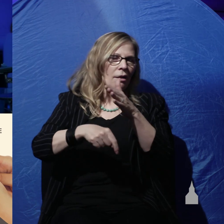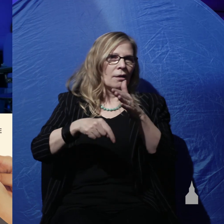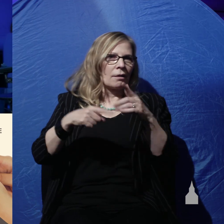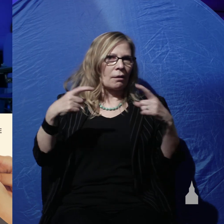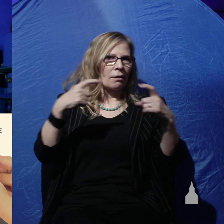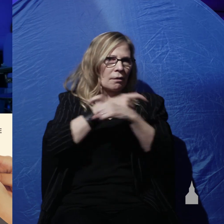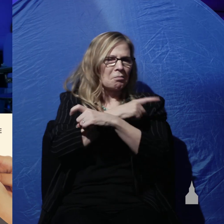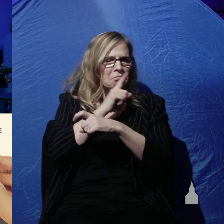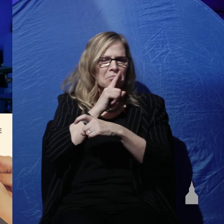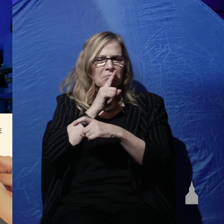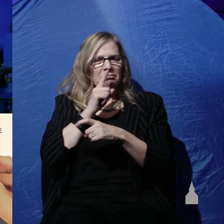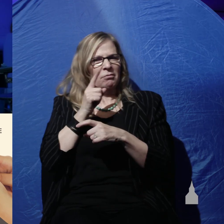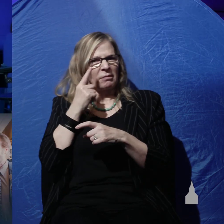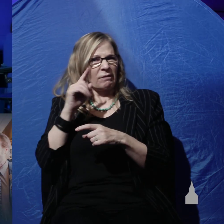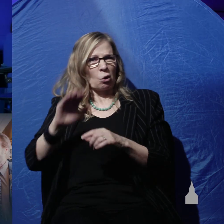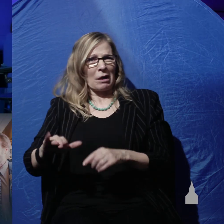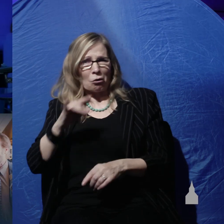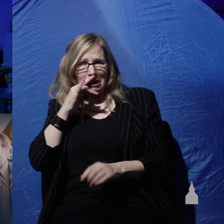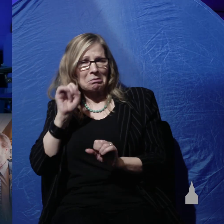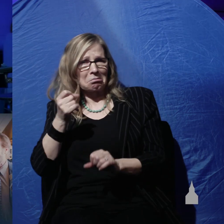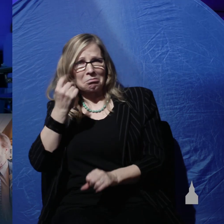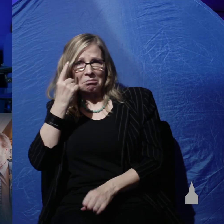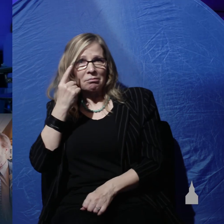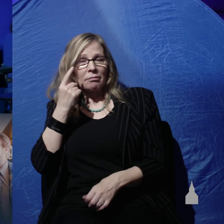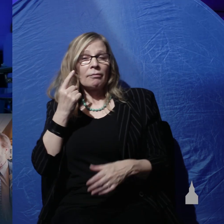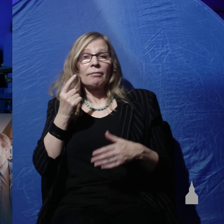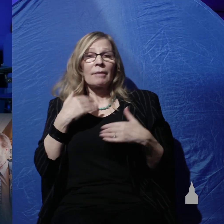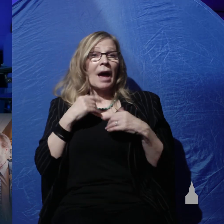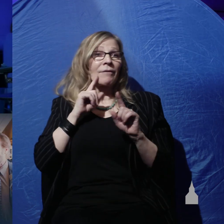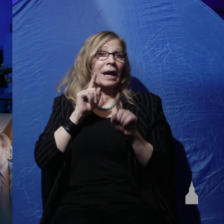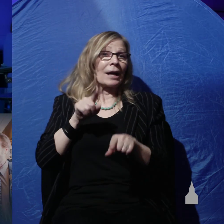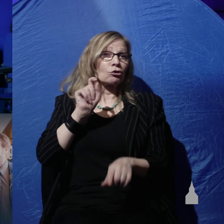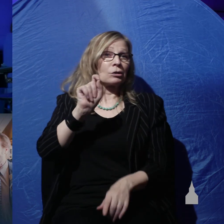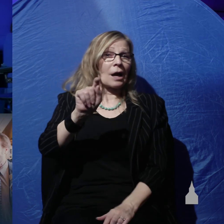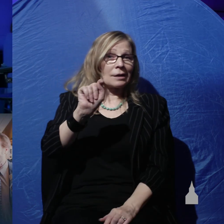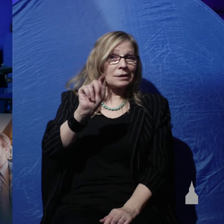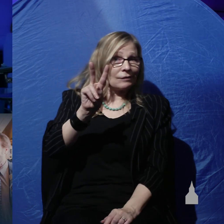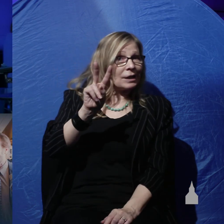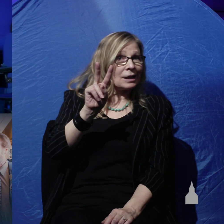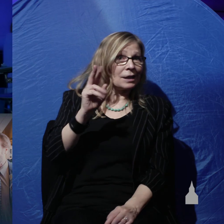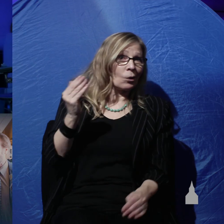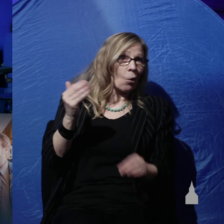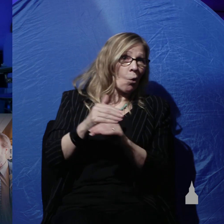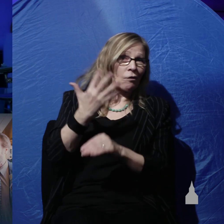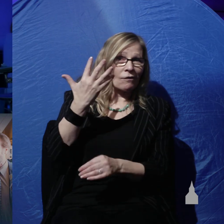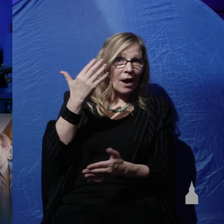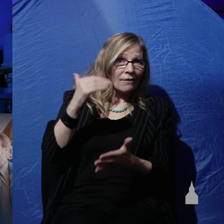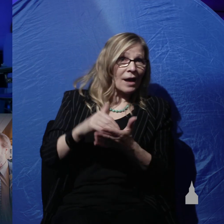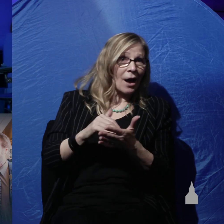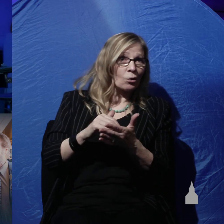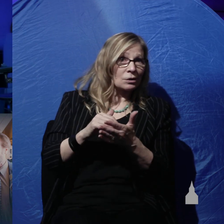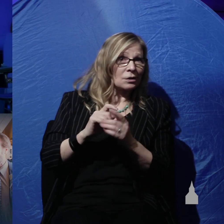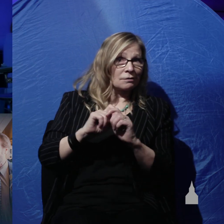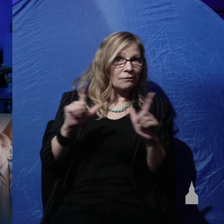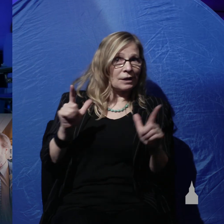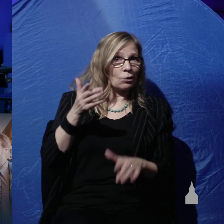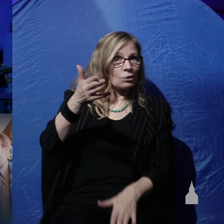technical stuff and then we've got answers.tv with over 5,000 videos of kids